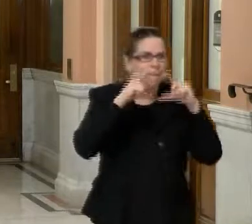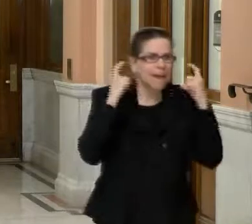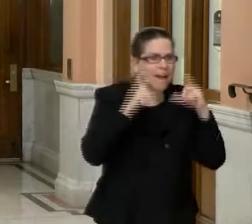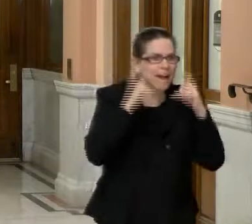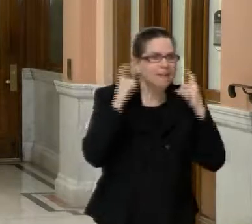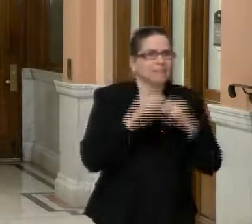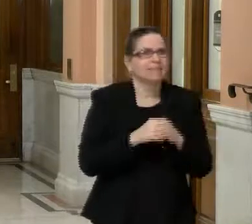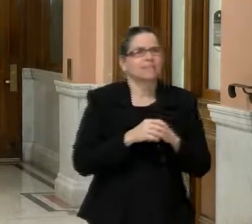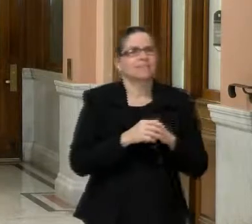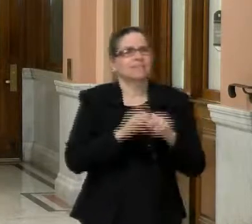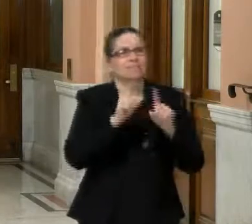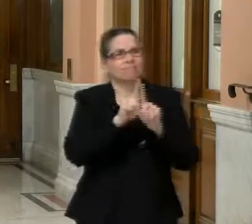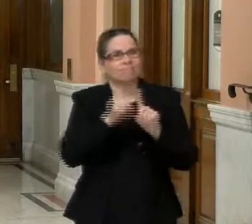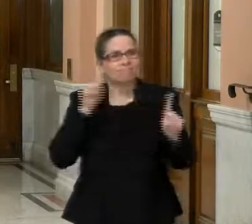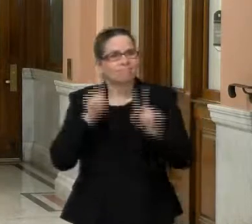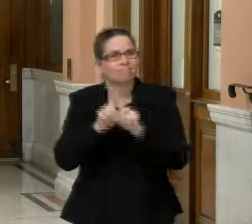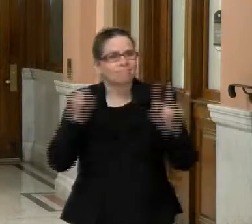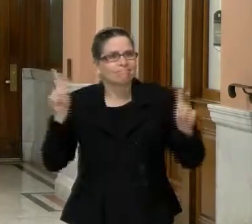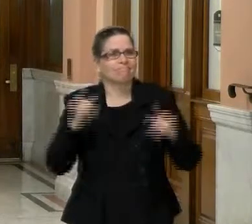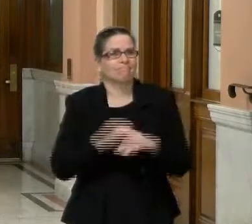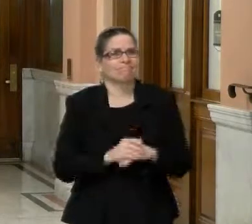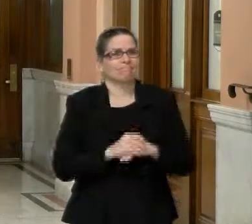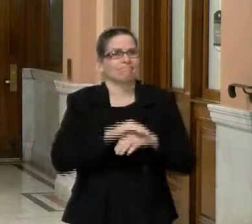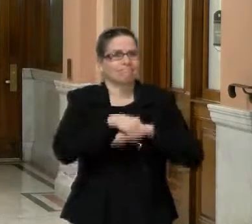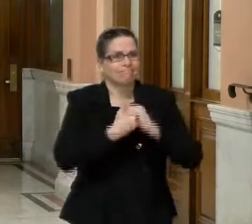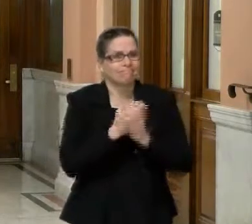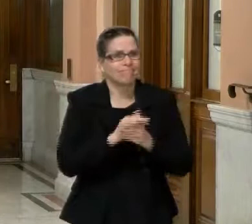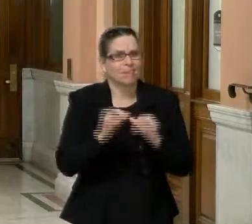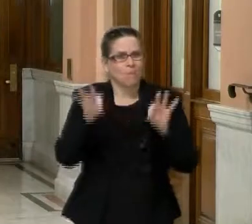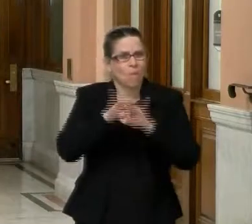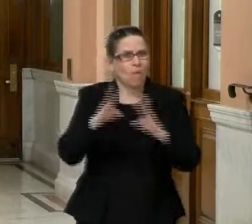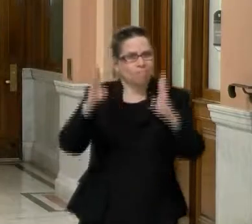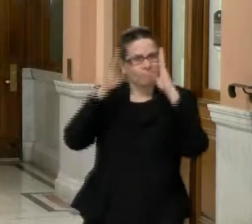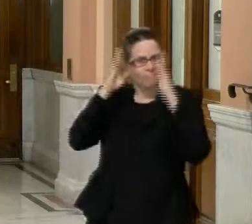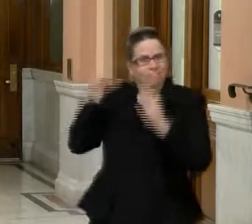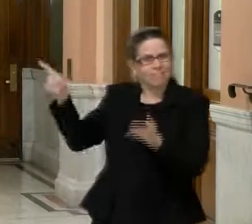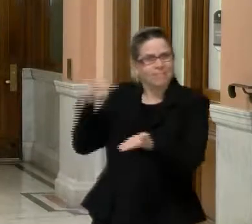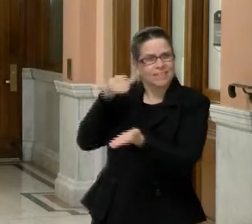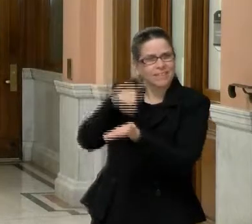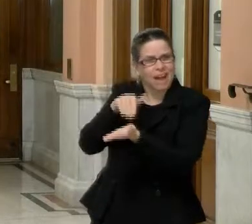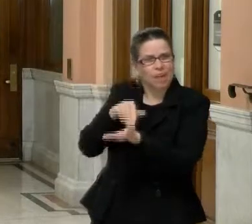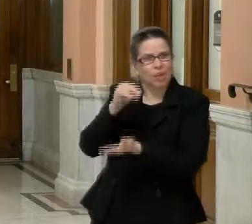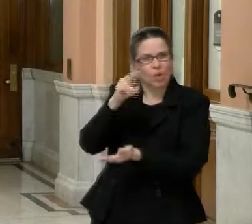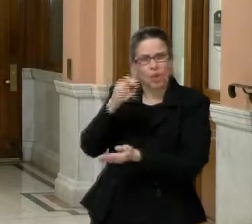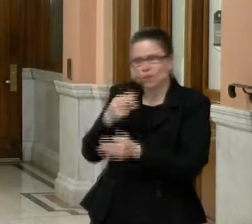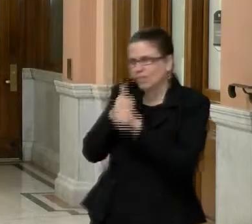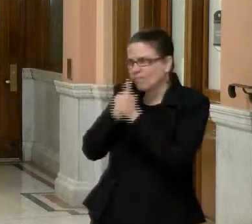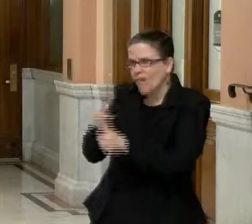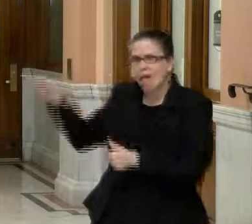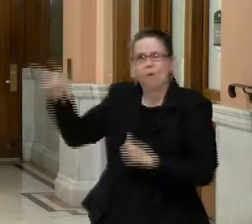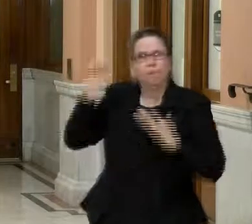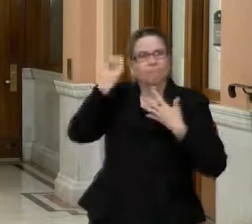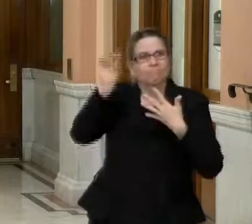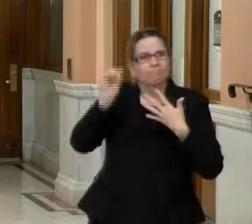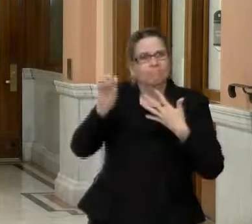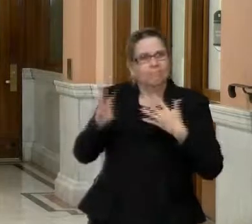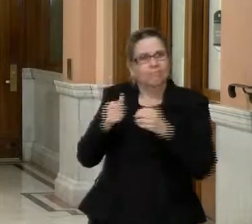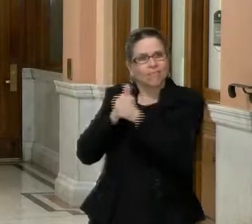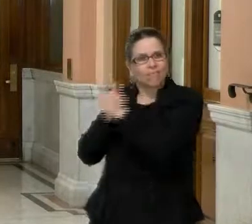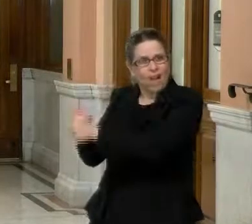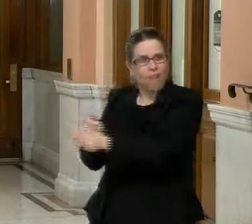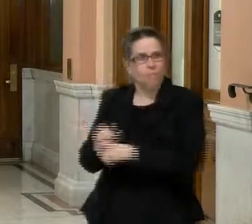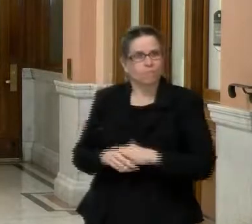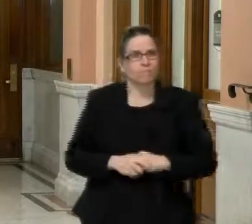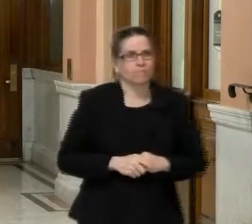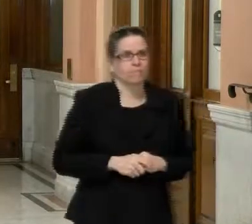attention to what Dr. Hirsch has to say. And, uh, and, uh, we will, uh, maybe turn this over to the manager. I mean, to the